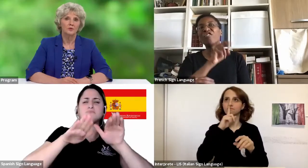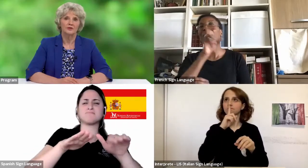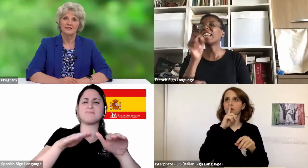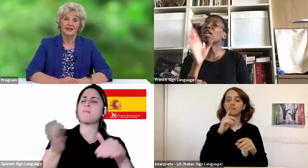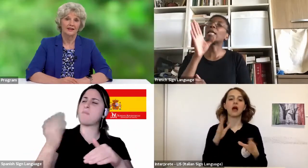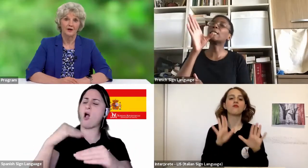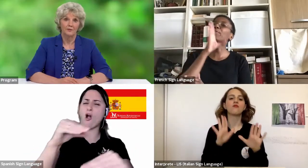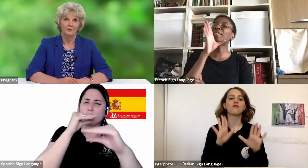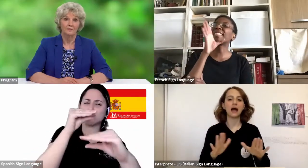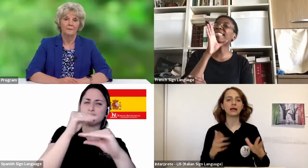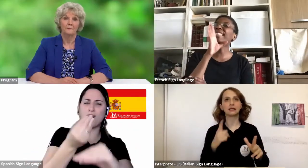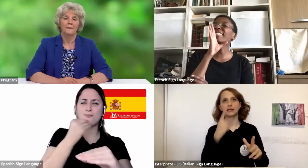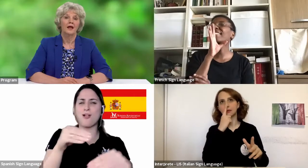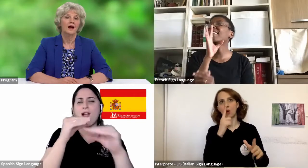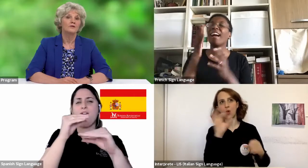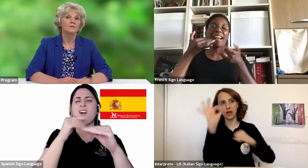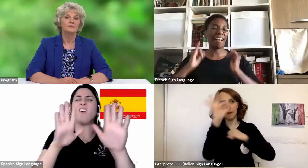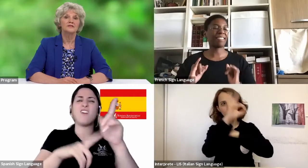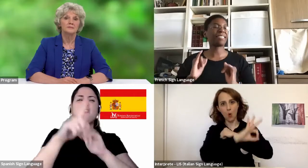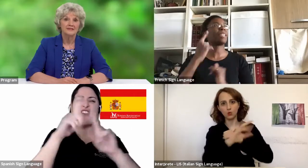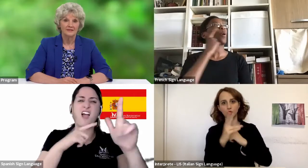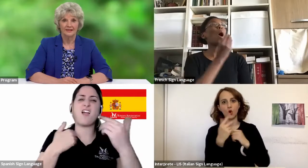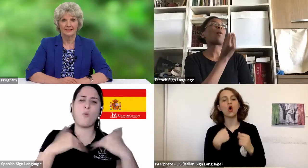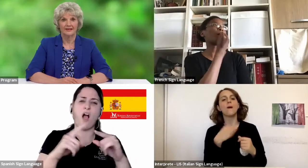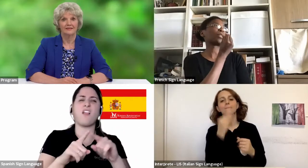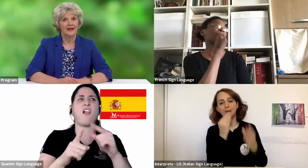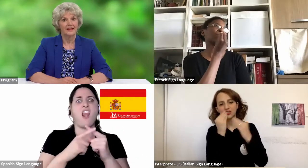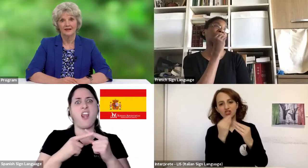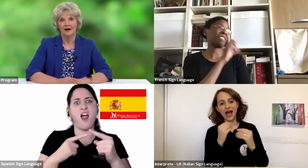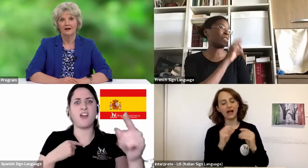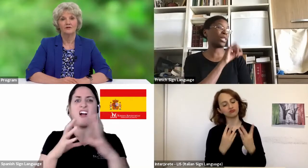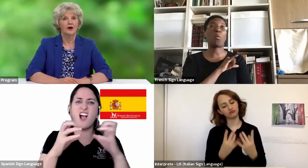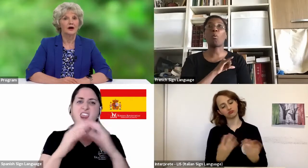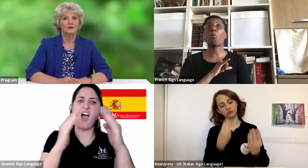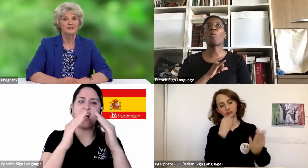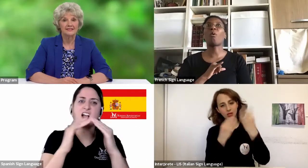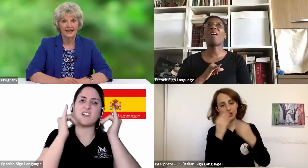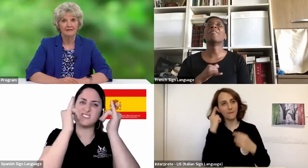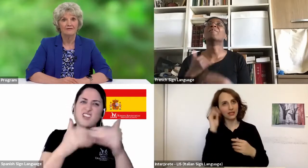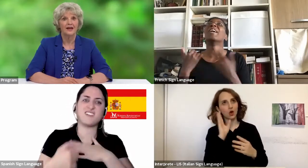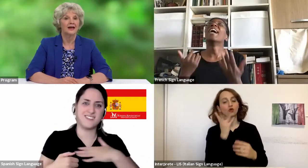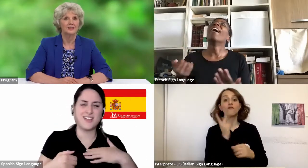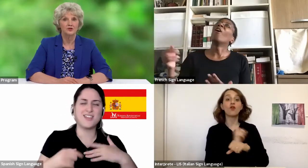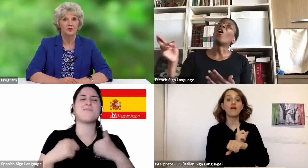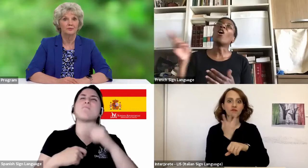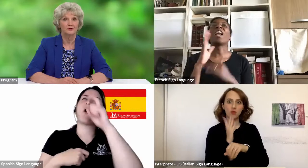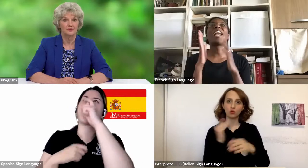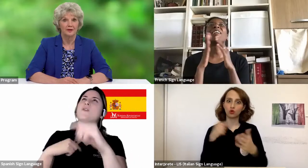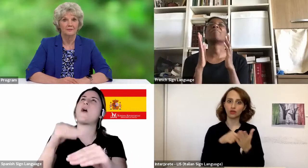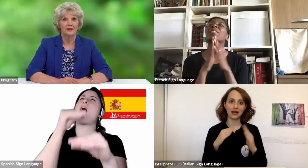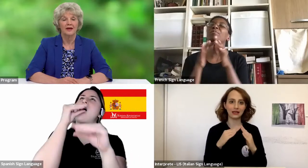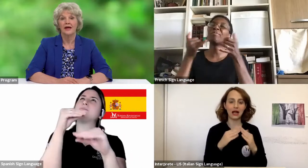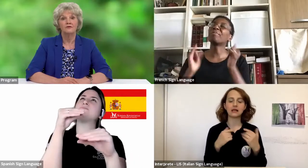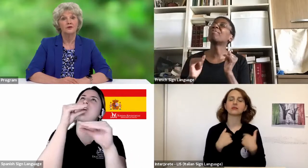looking forward to getting home. I remember specifically thanking God for our safe and enjoyable